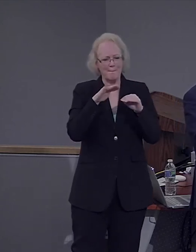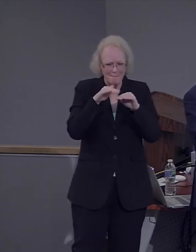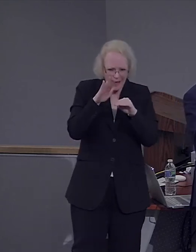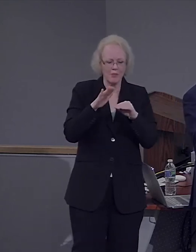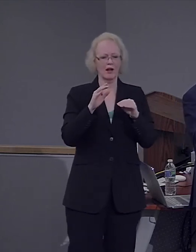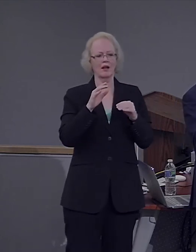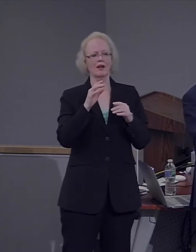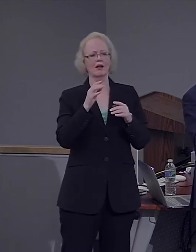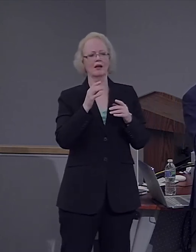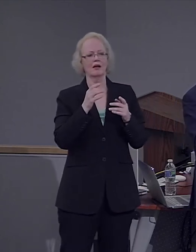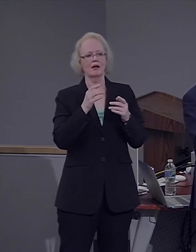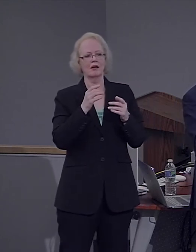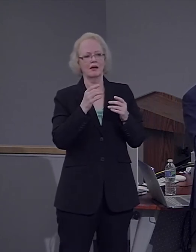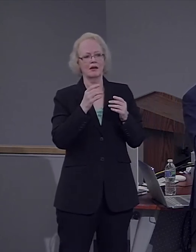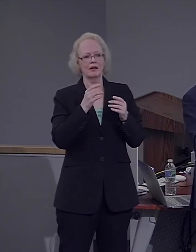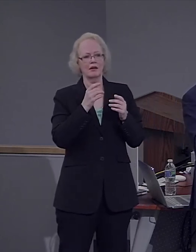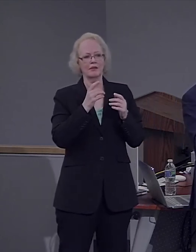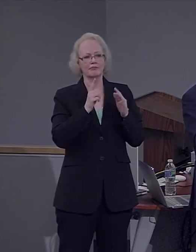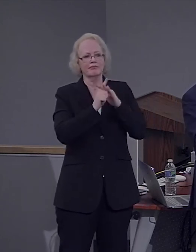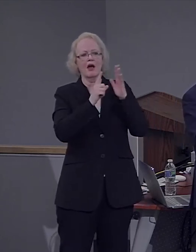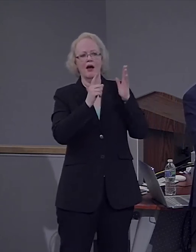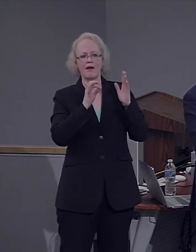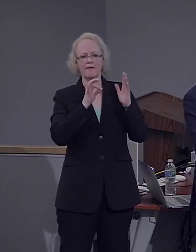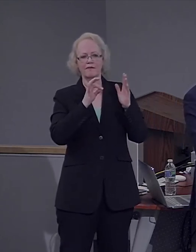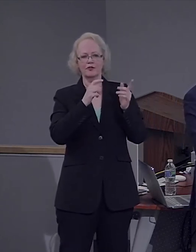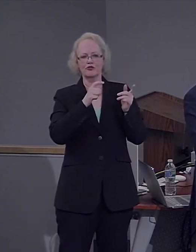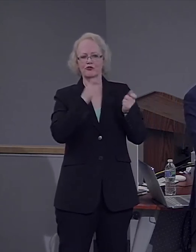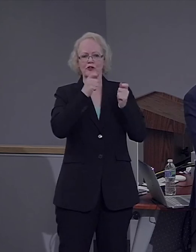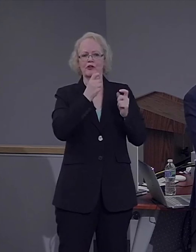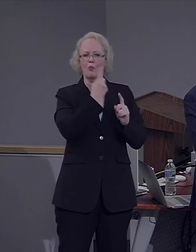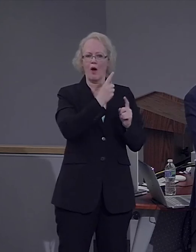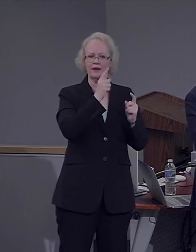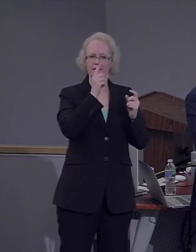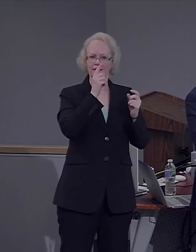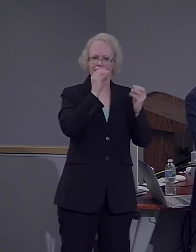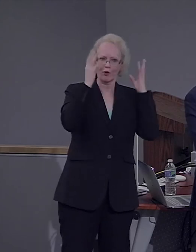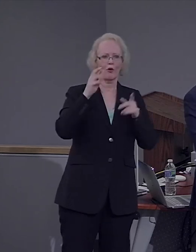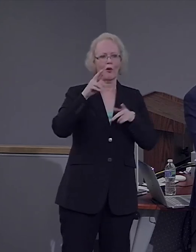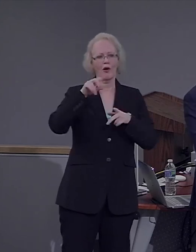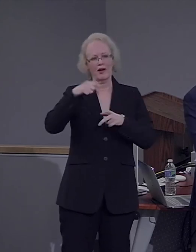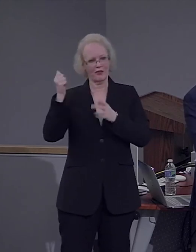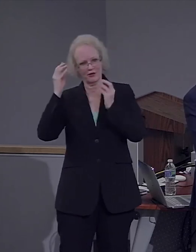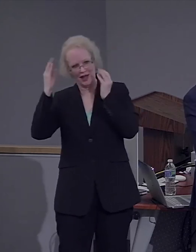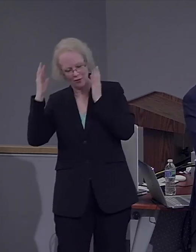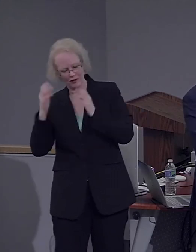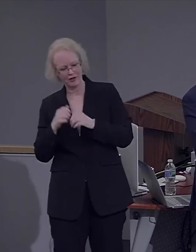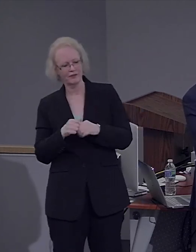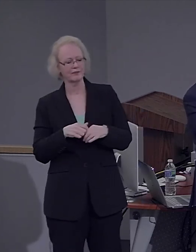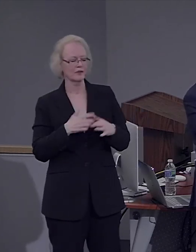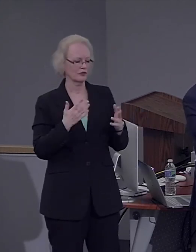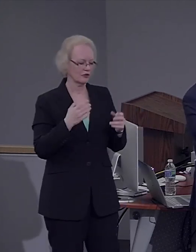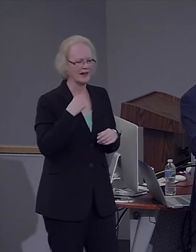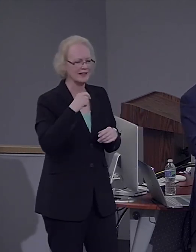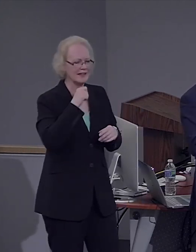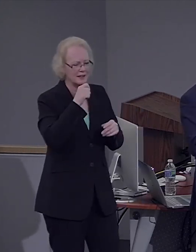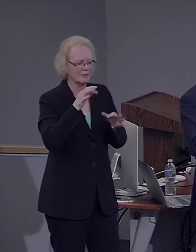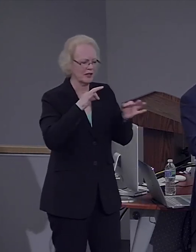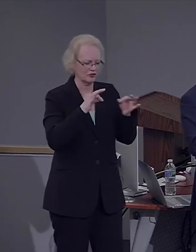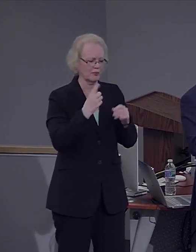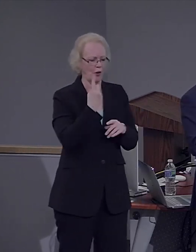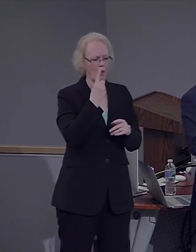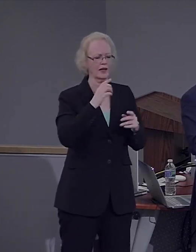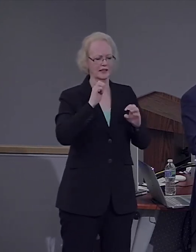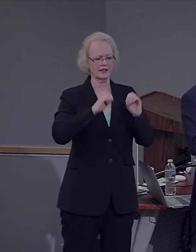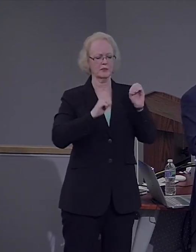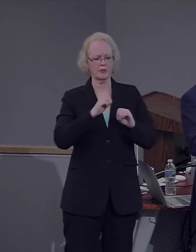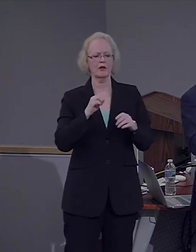trigger one network or the other network? So, we did one experiment. I went fast or so, but in one of the three replications I